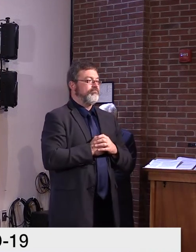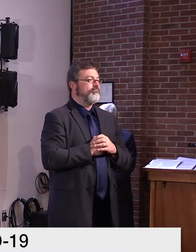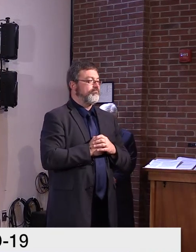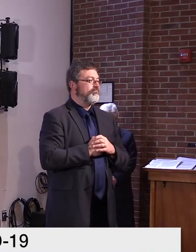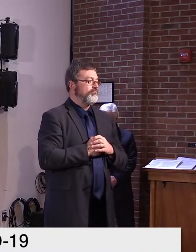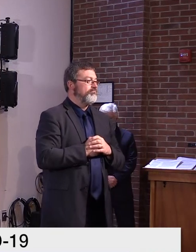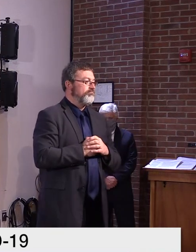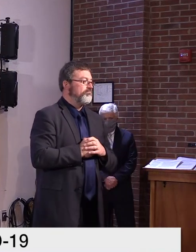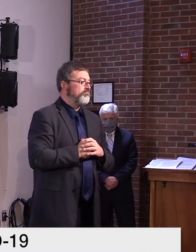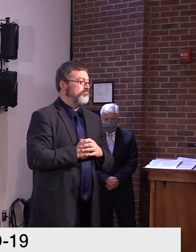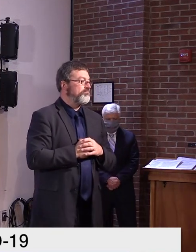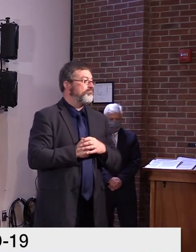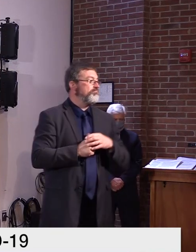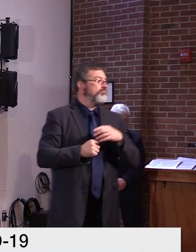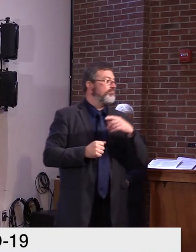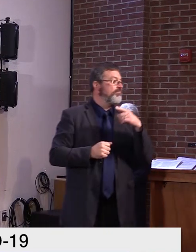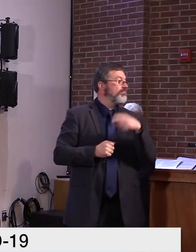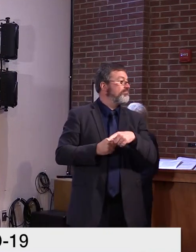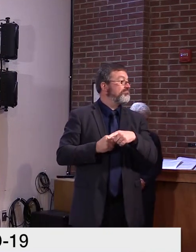Guy Page.